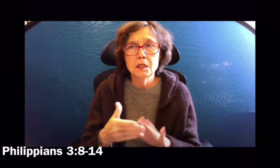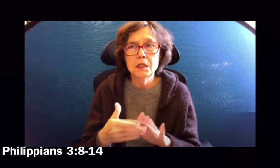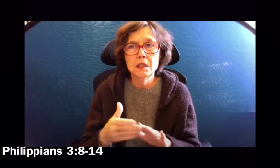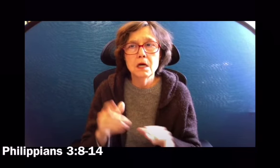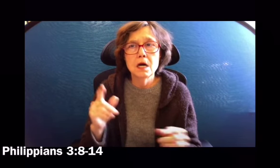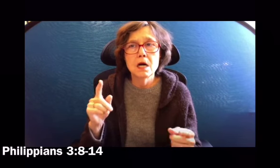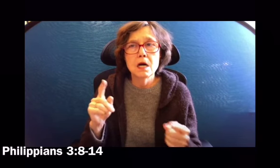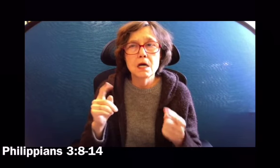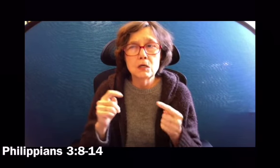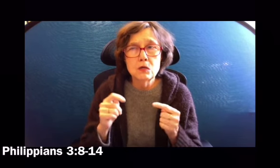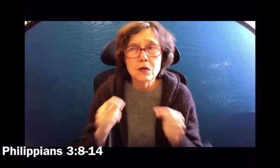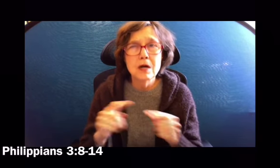Just one thing,